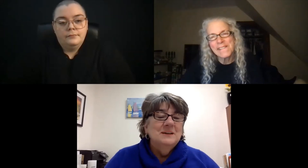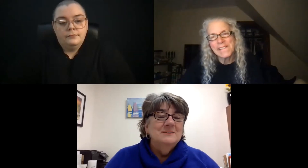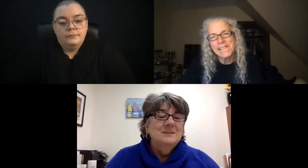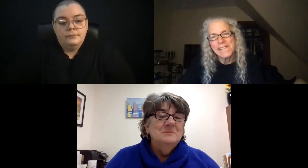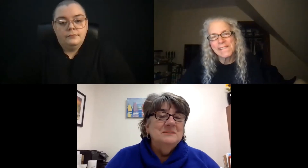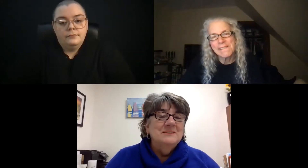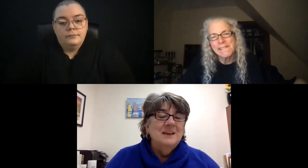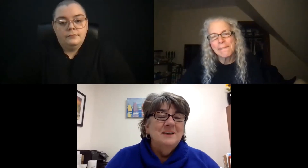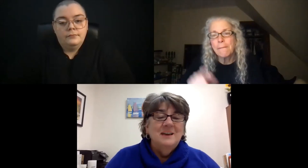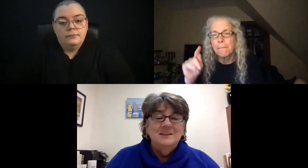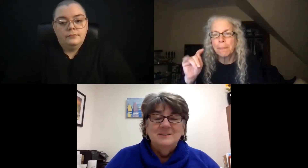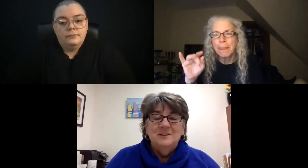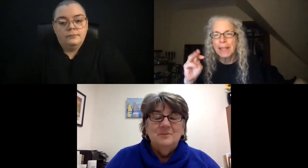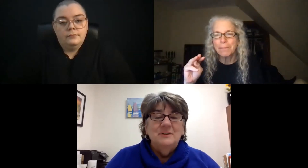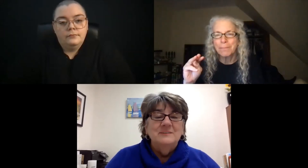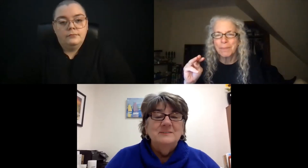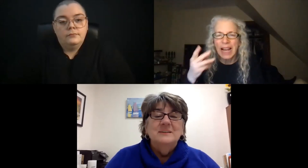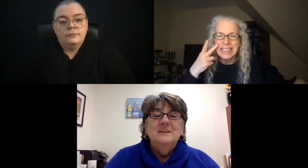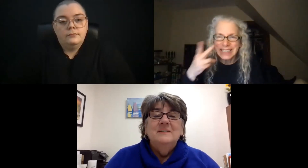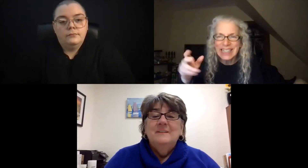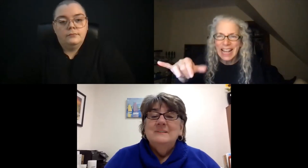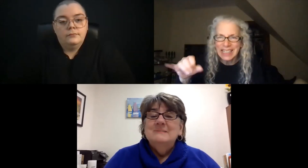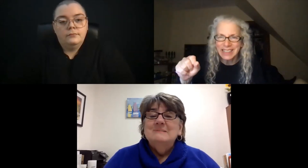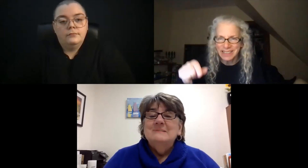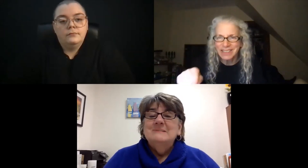Yeah, Tim is saying yes, he agrees.